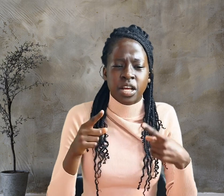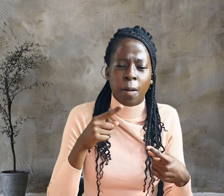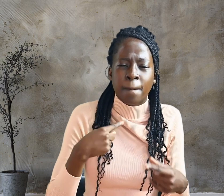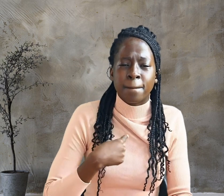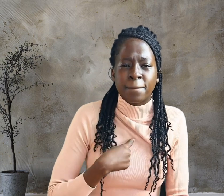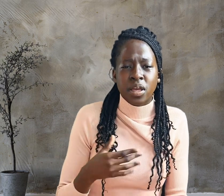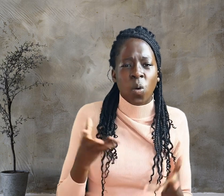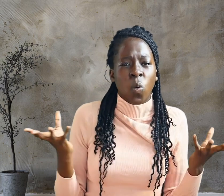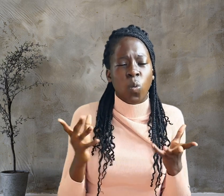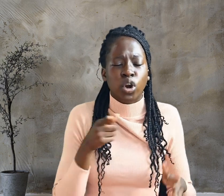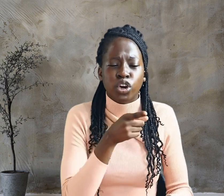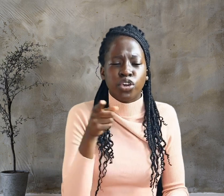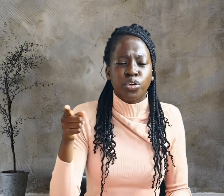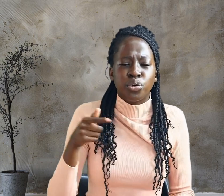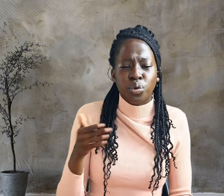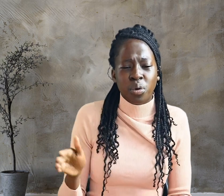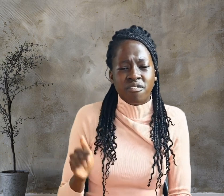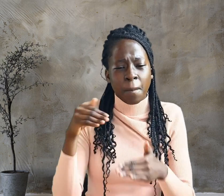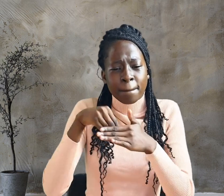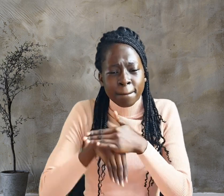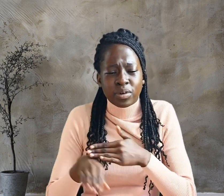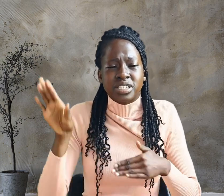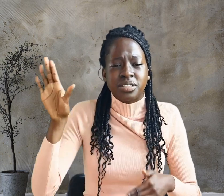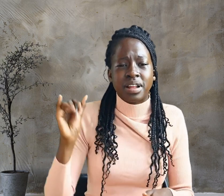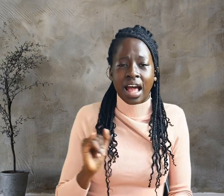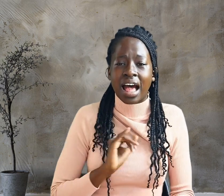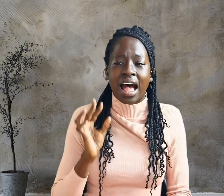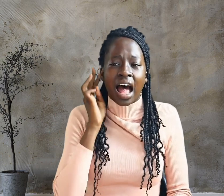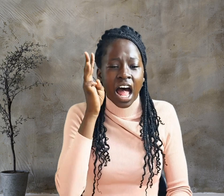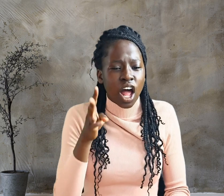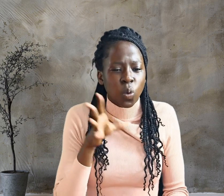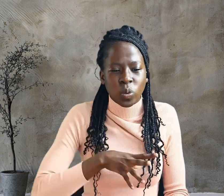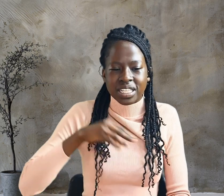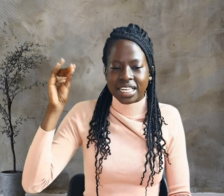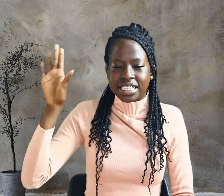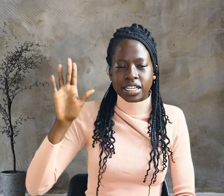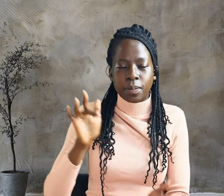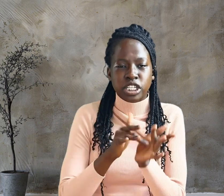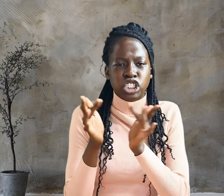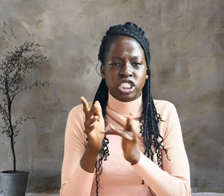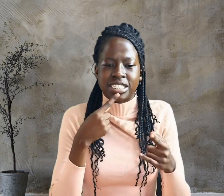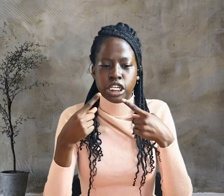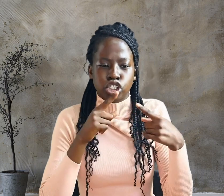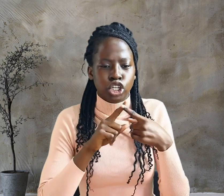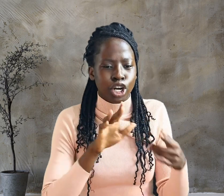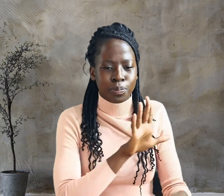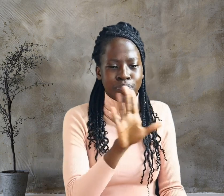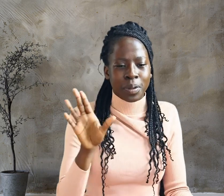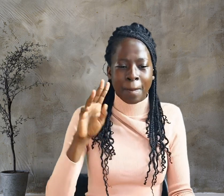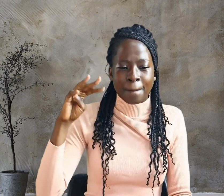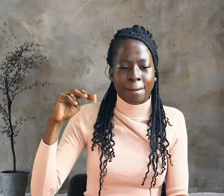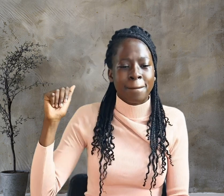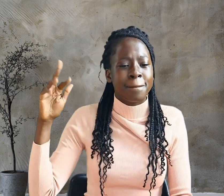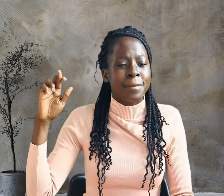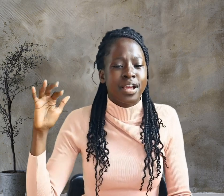where you have put him, and I will get him. Jesus said to her, Mary.